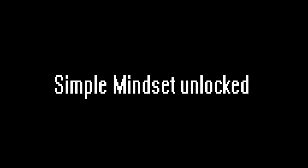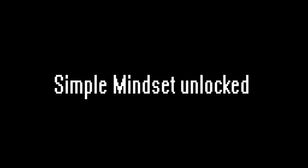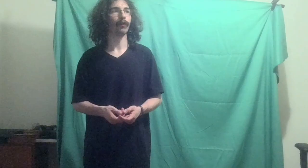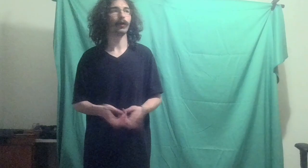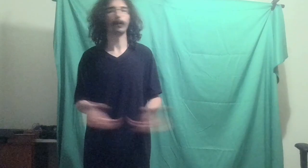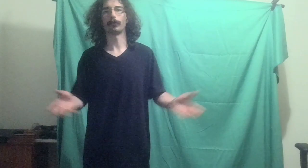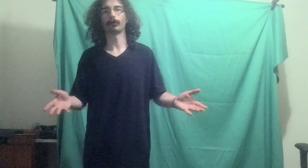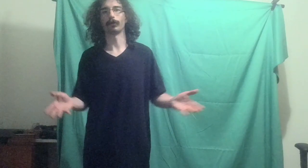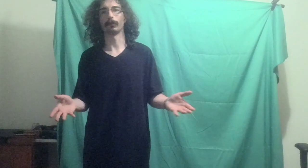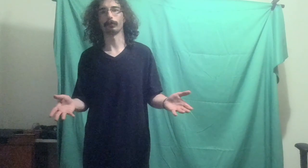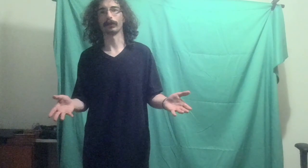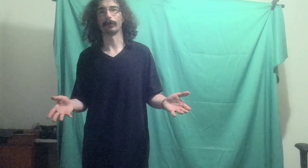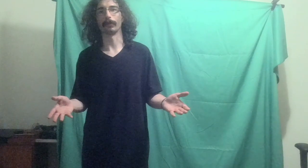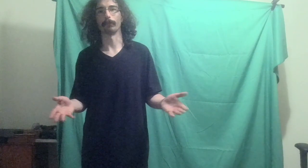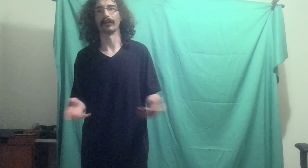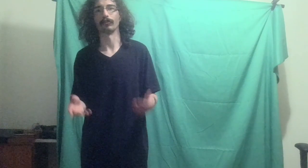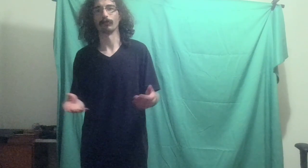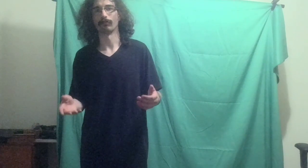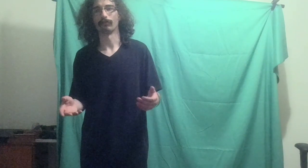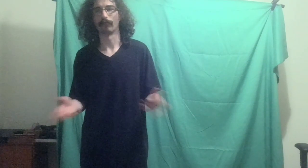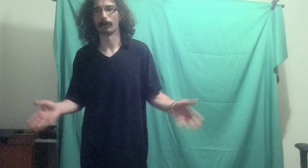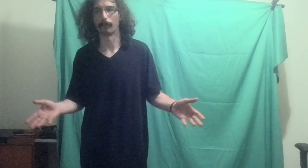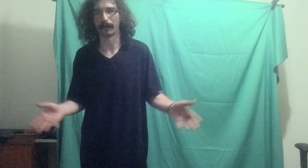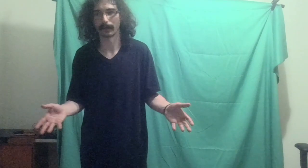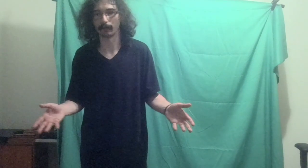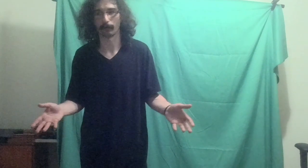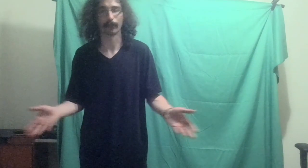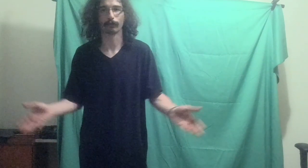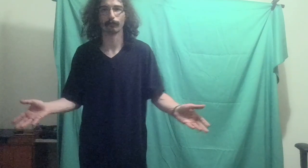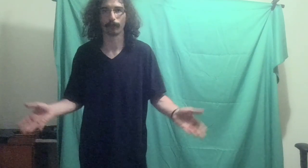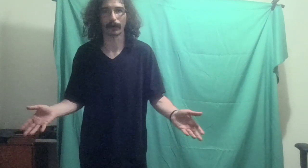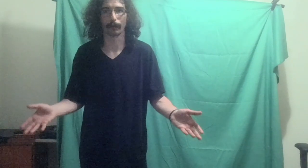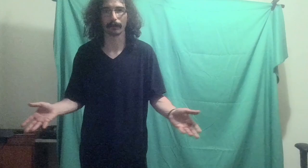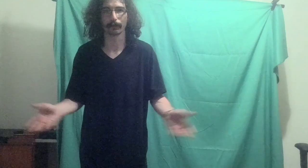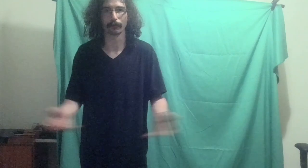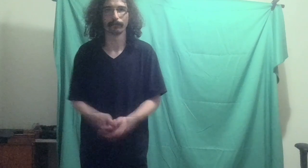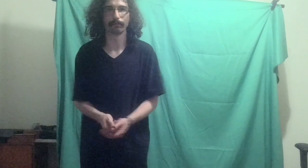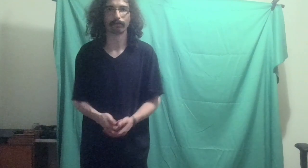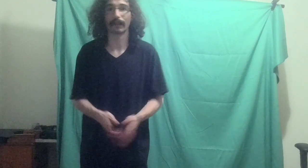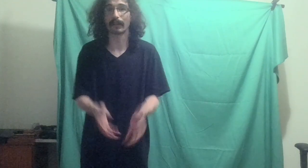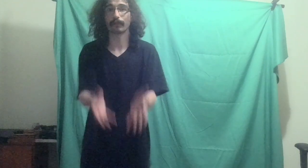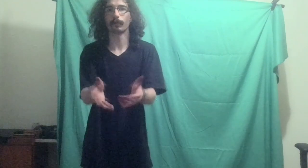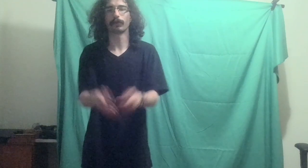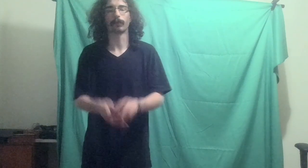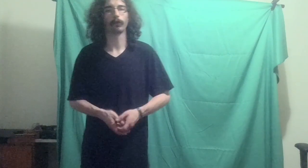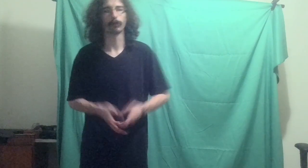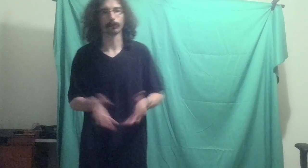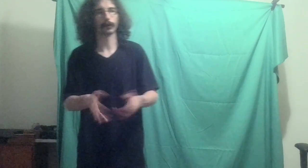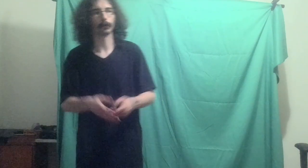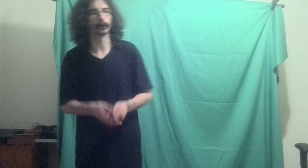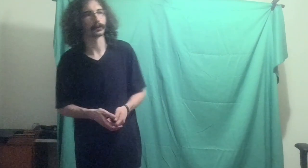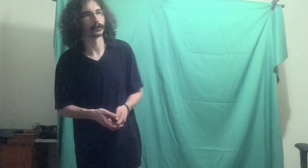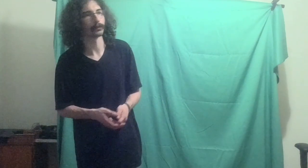it would be cool to earn a play button because not everybody can, so that's what I want to do. And that still is my ultimate goal here, but